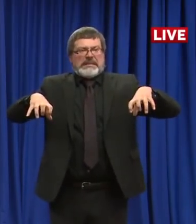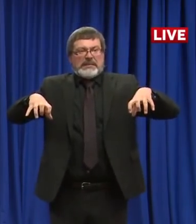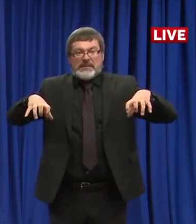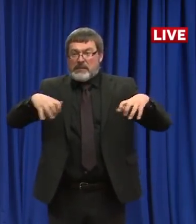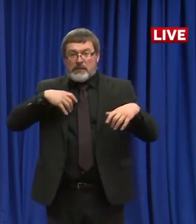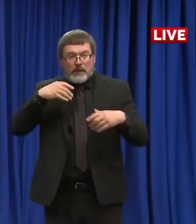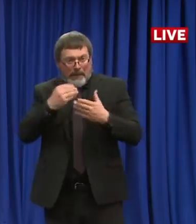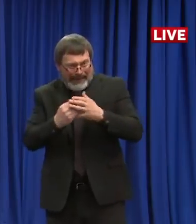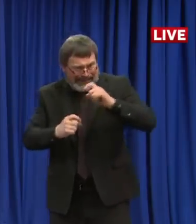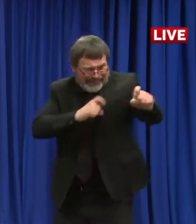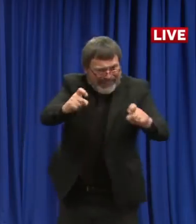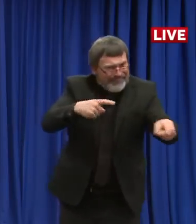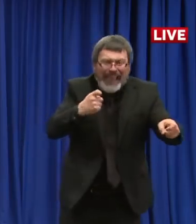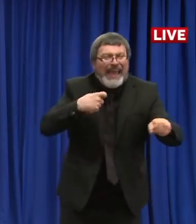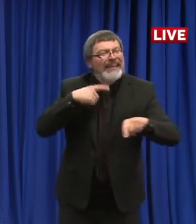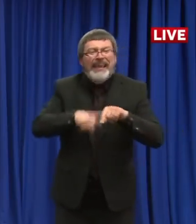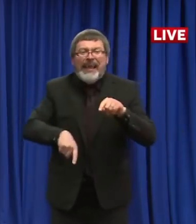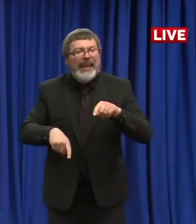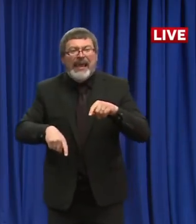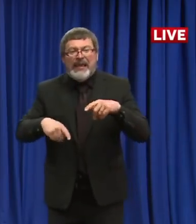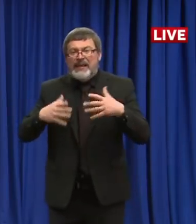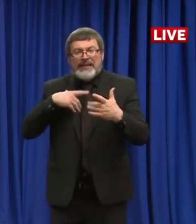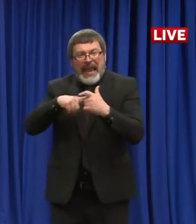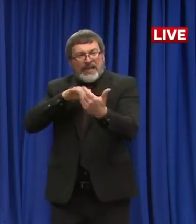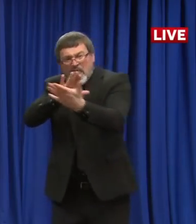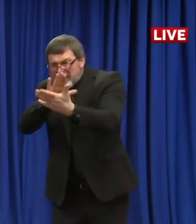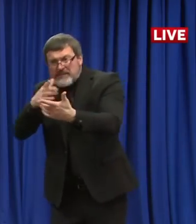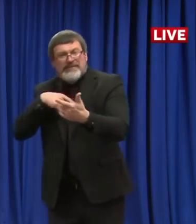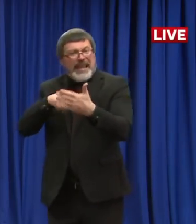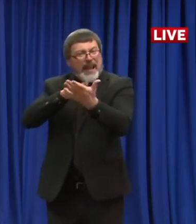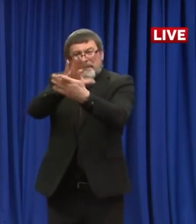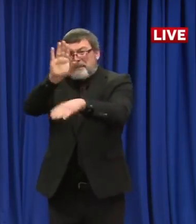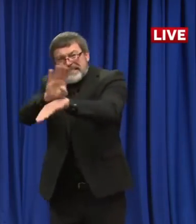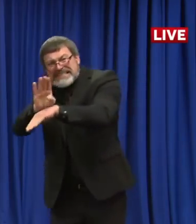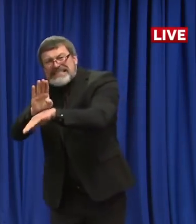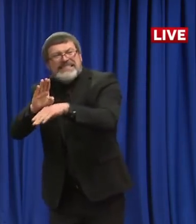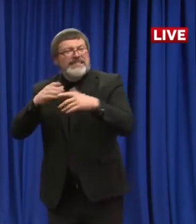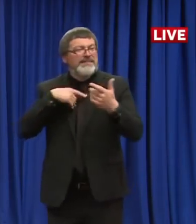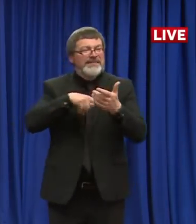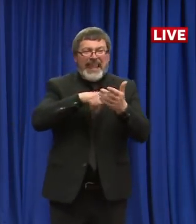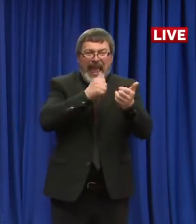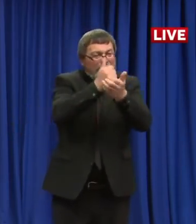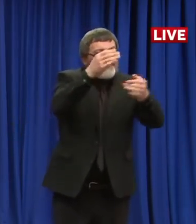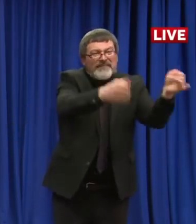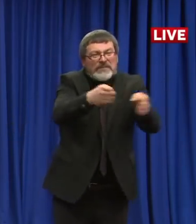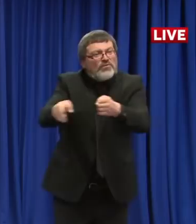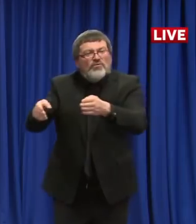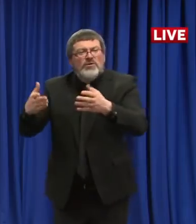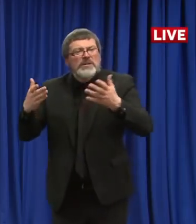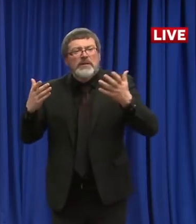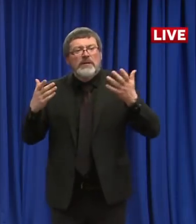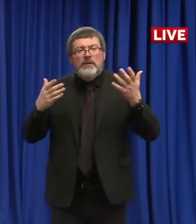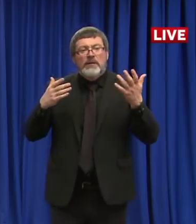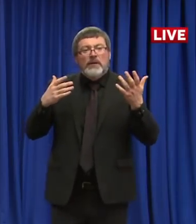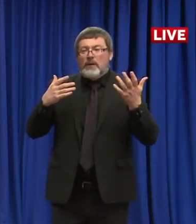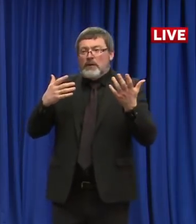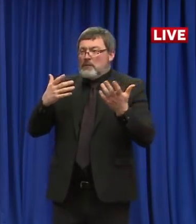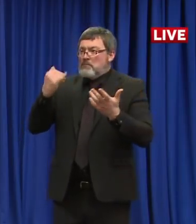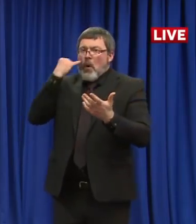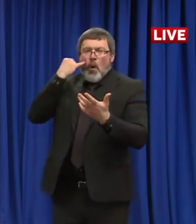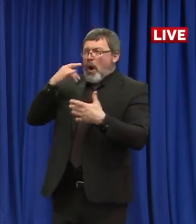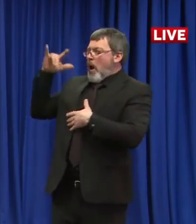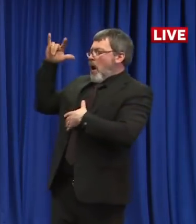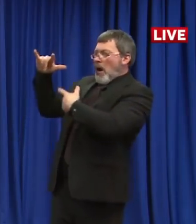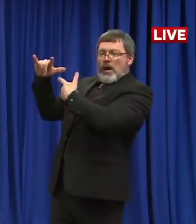people the help they need. We can't help businesses. We can't make deals on a split second for testing materials or PPE or whatever that we might need. Because